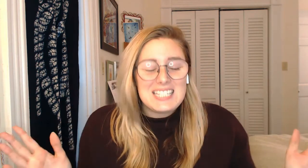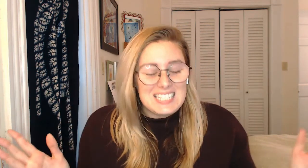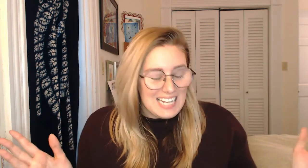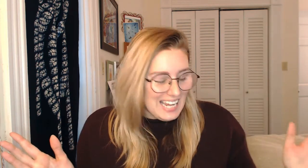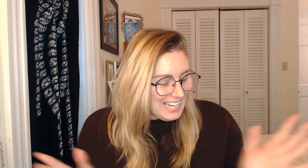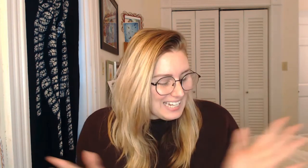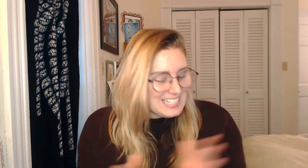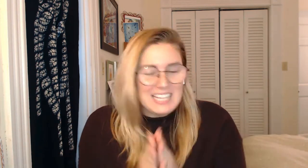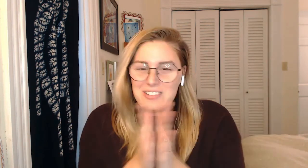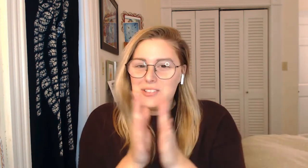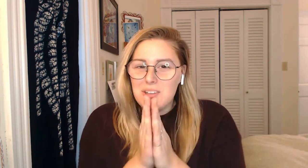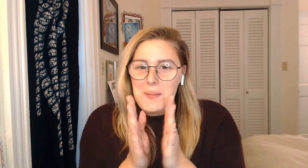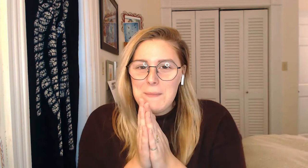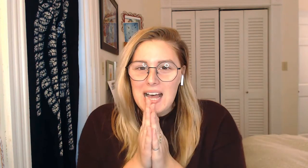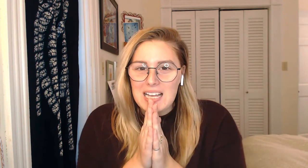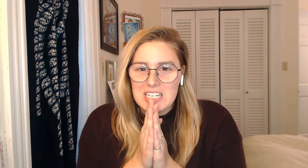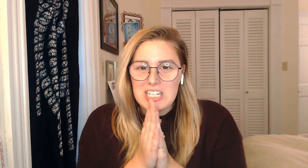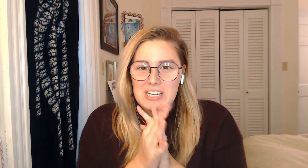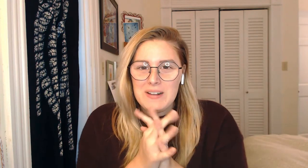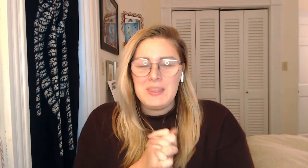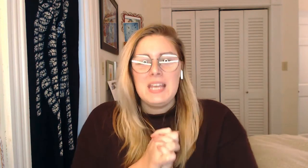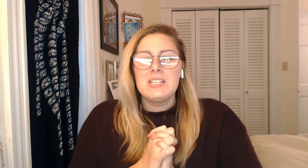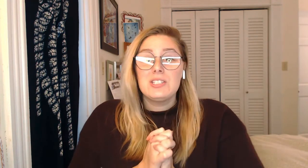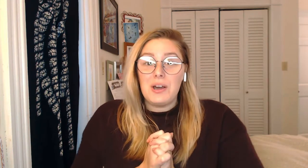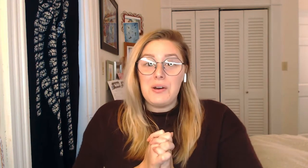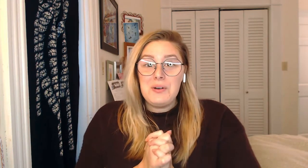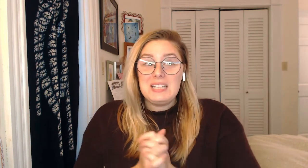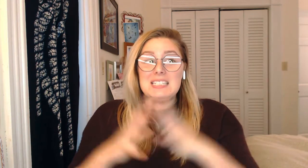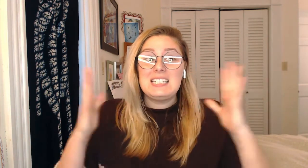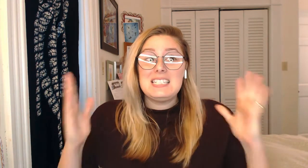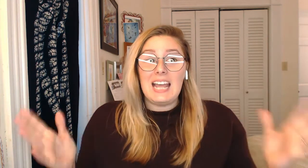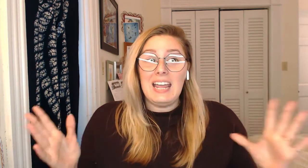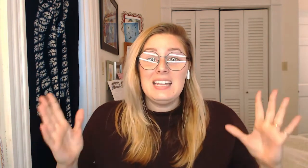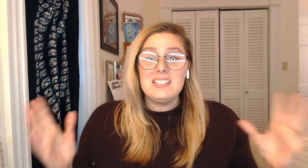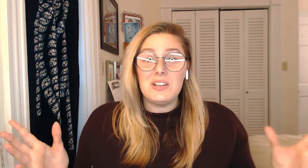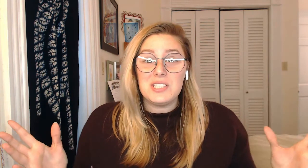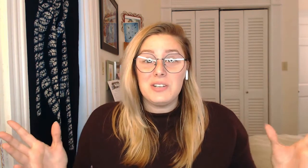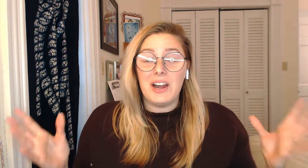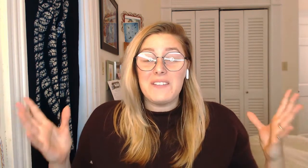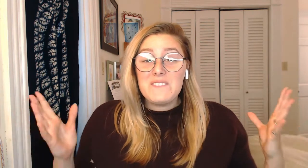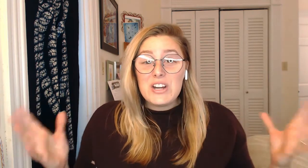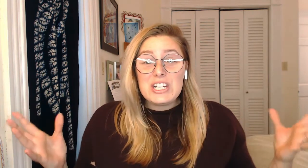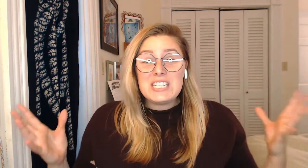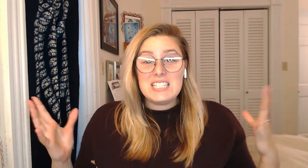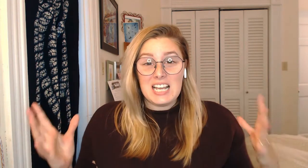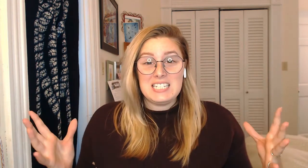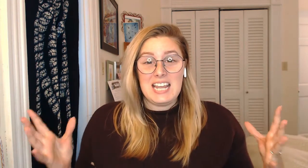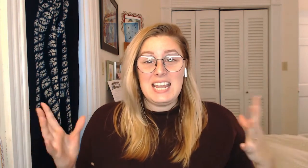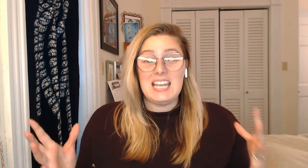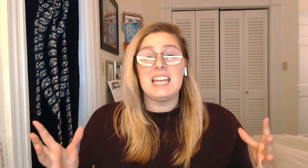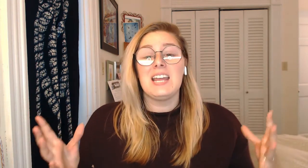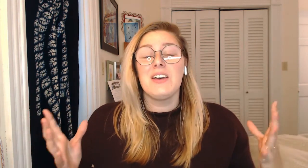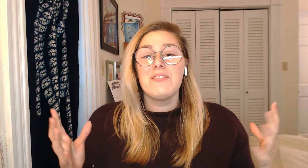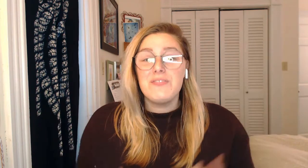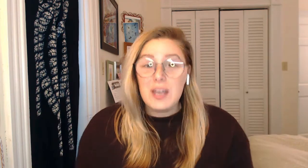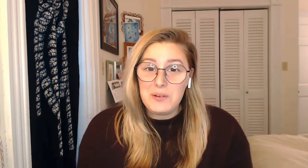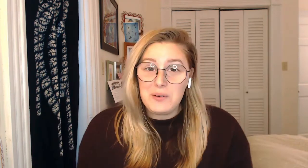it. Thank you so much. So today is also our first Sunday in February.